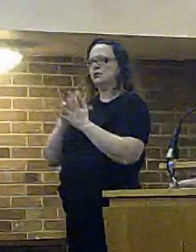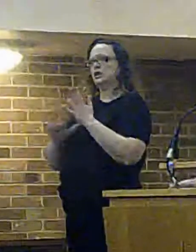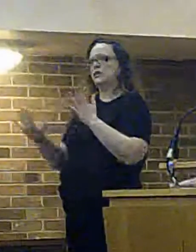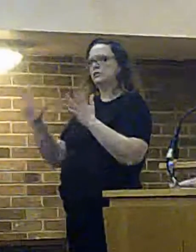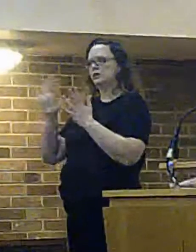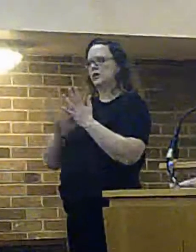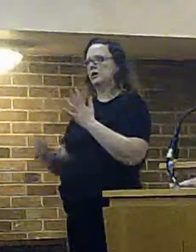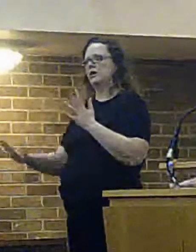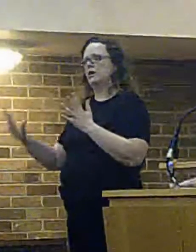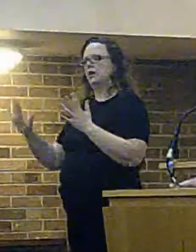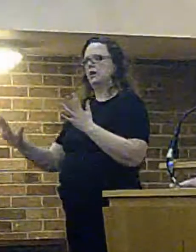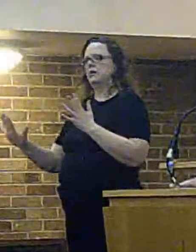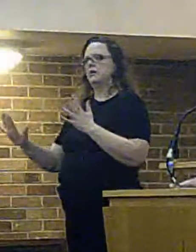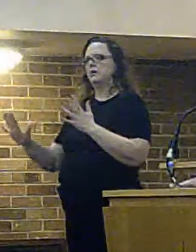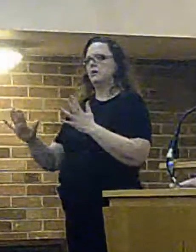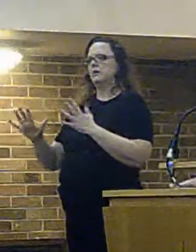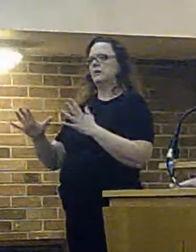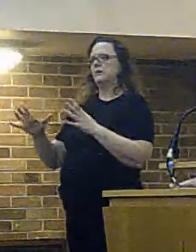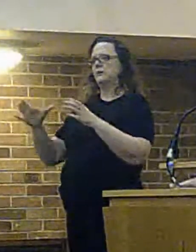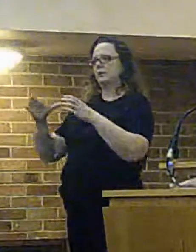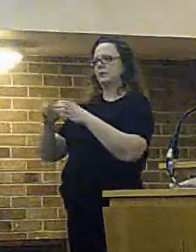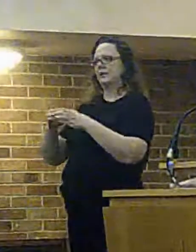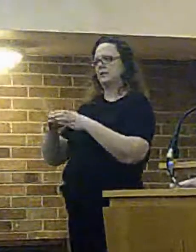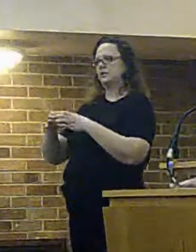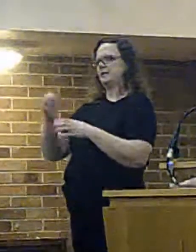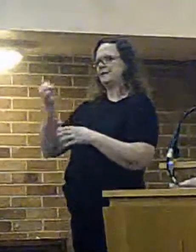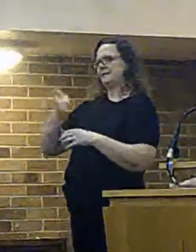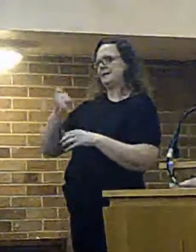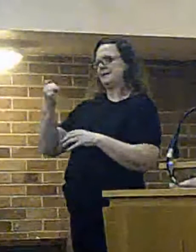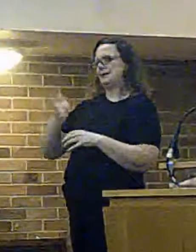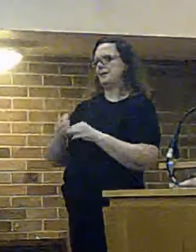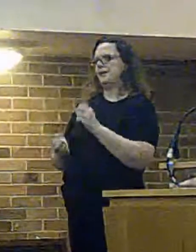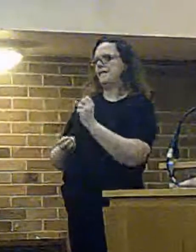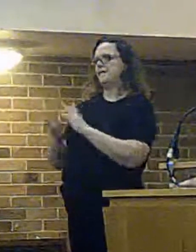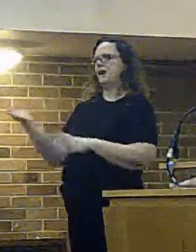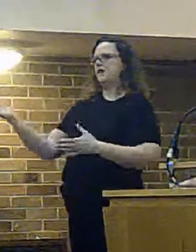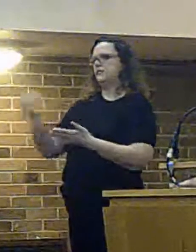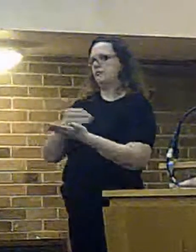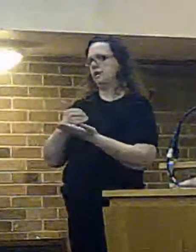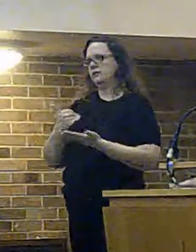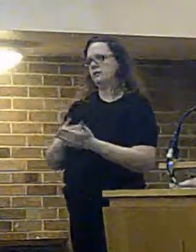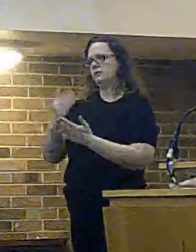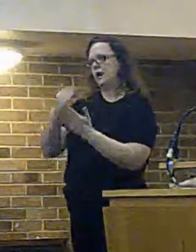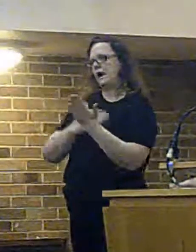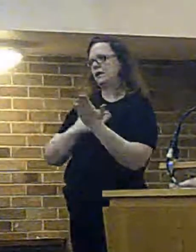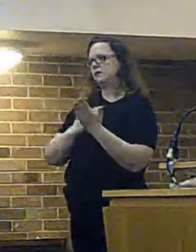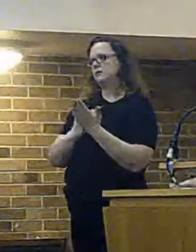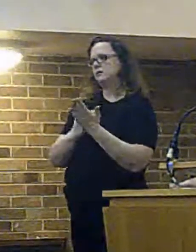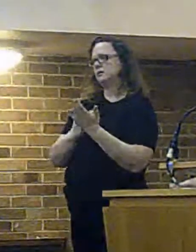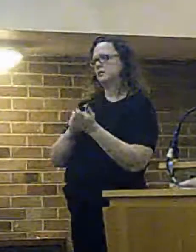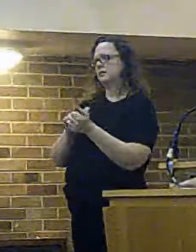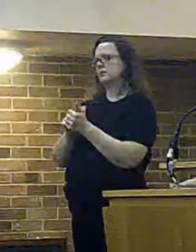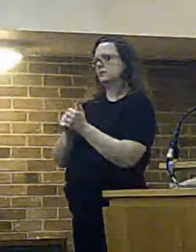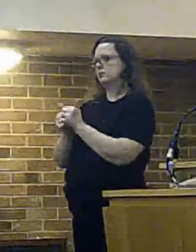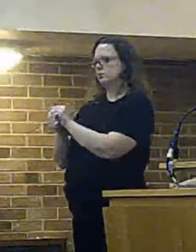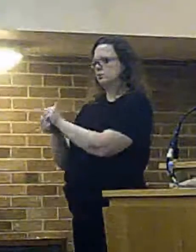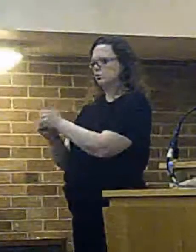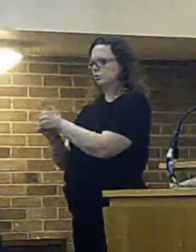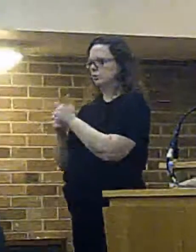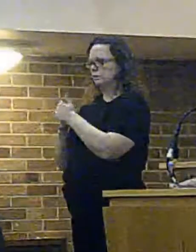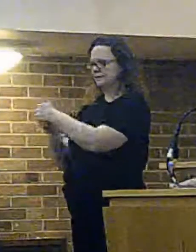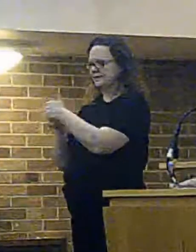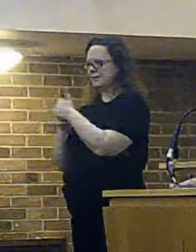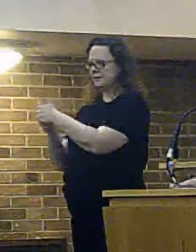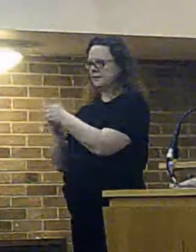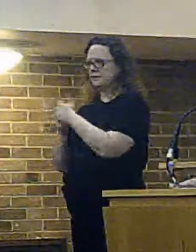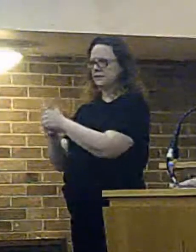but on the section 16 of the fine rescue services act which is concerned with mutual assistance it is